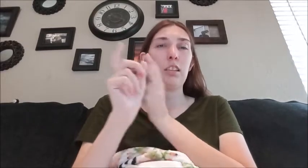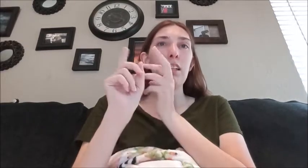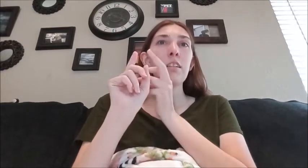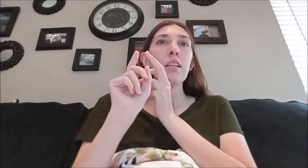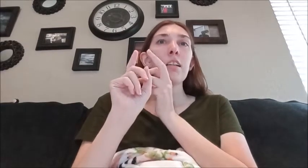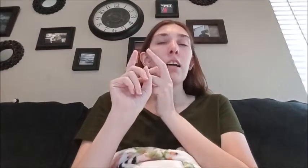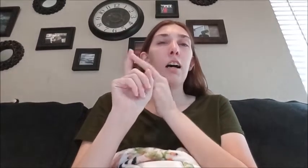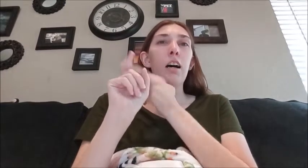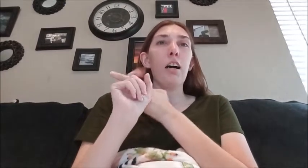estate